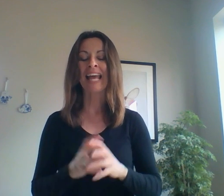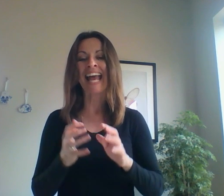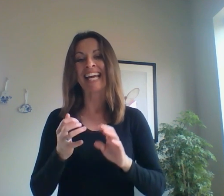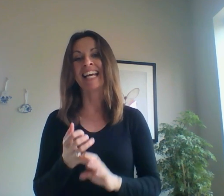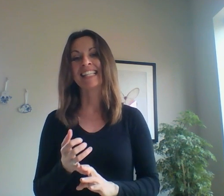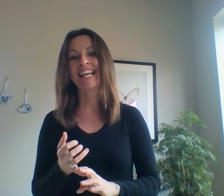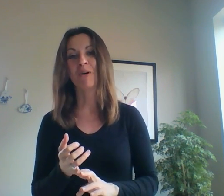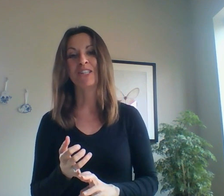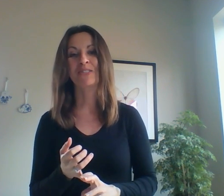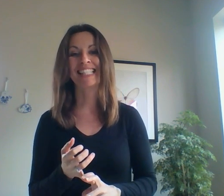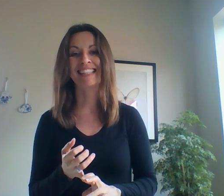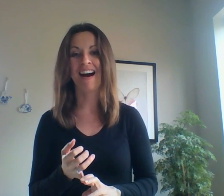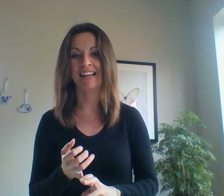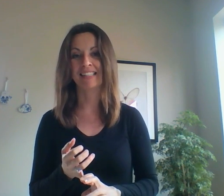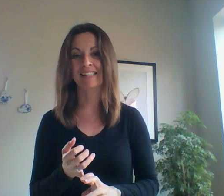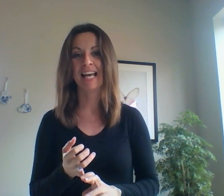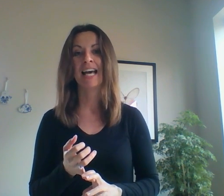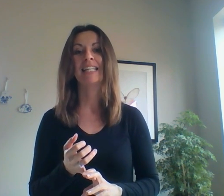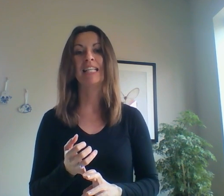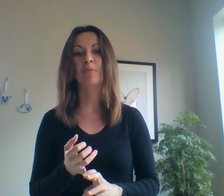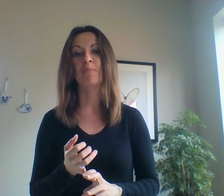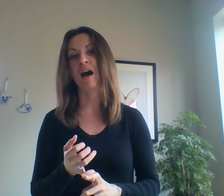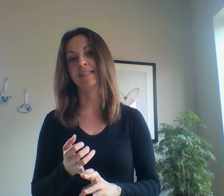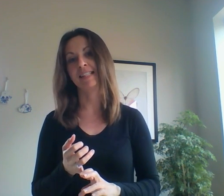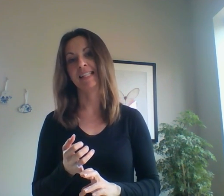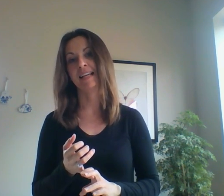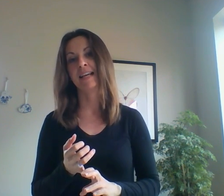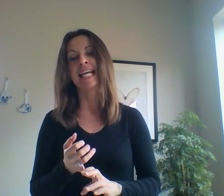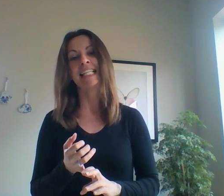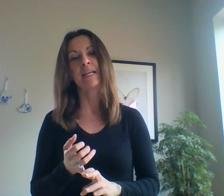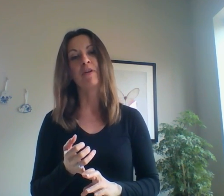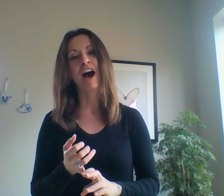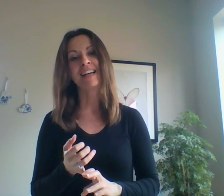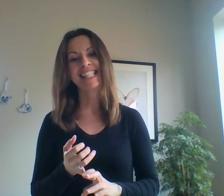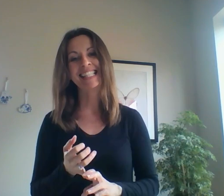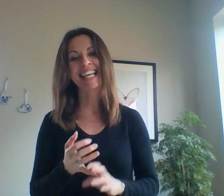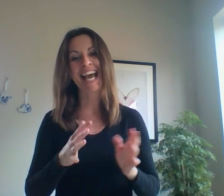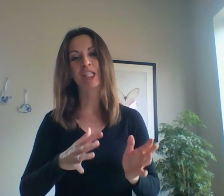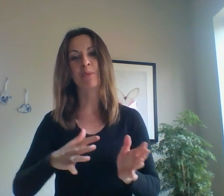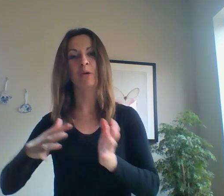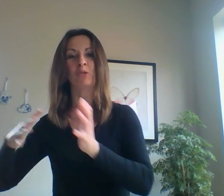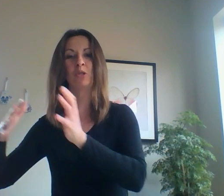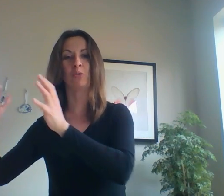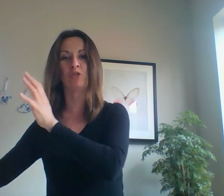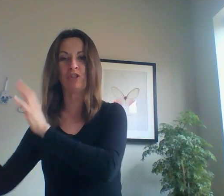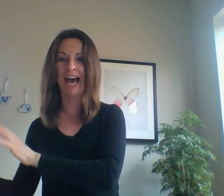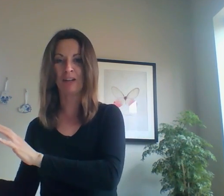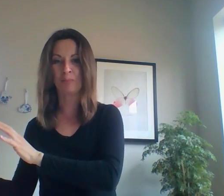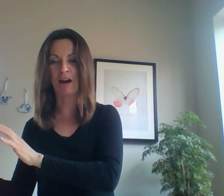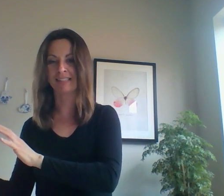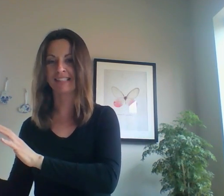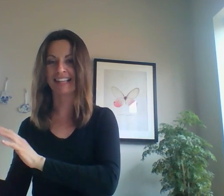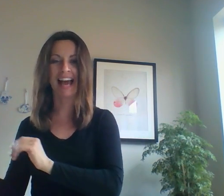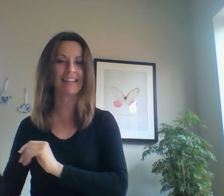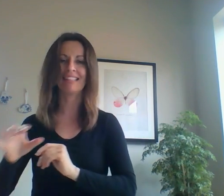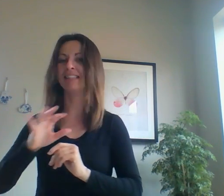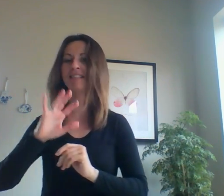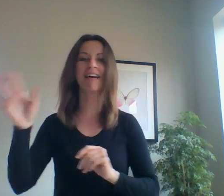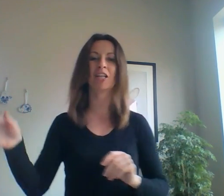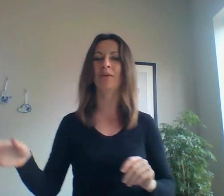Next I want to discuss deep processing. Deep processing as opposed to shallow processing. And this is not going